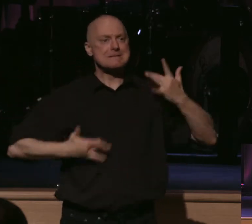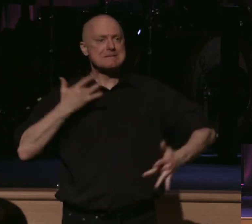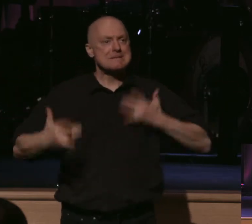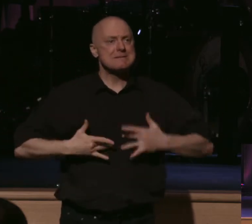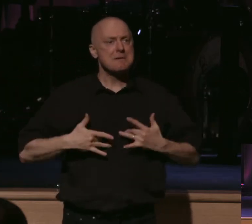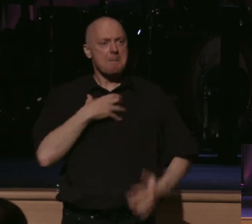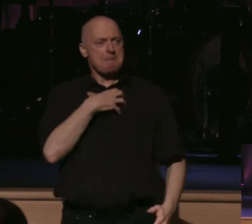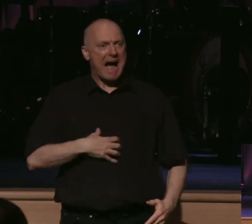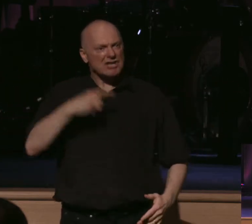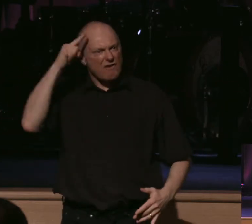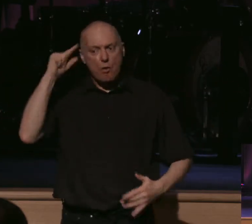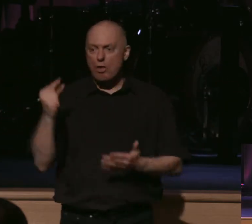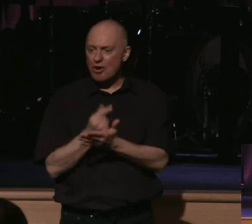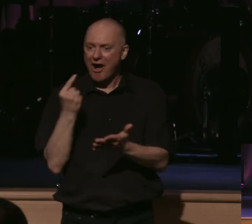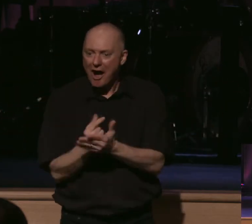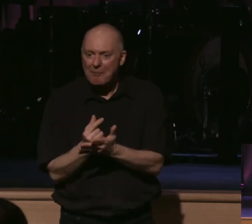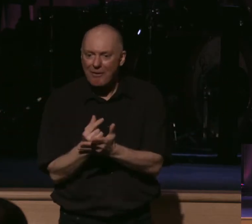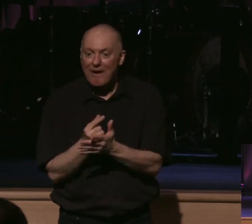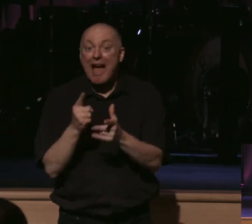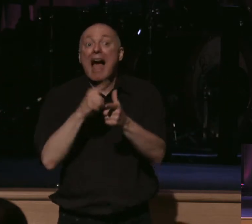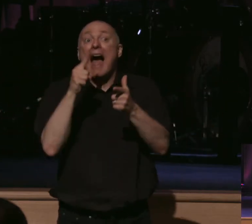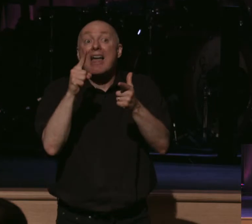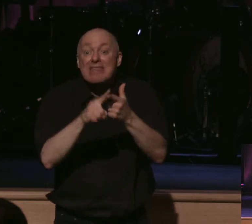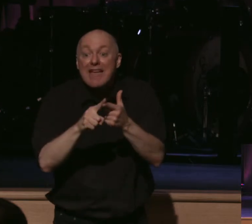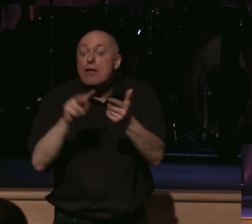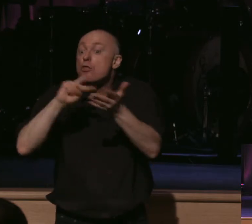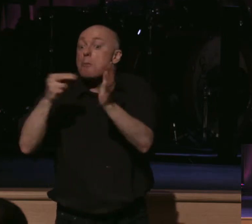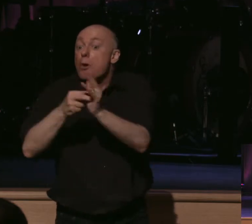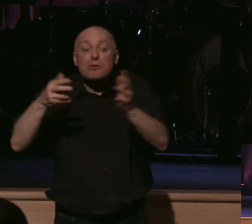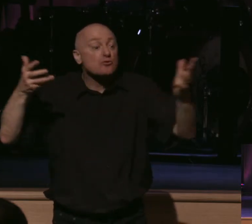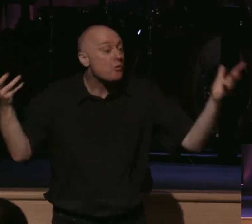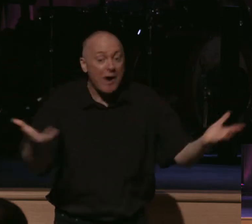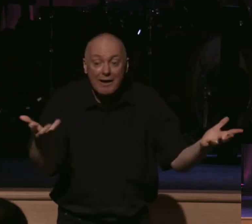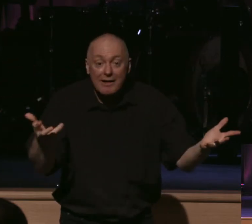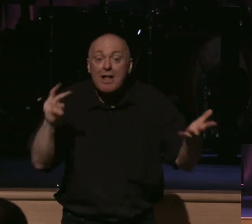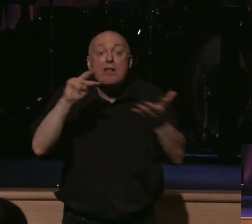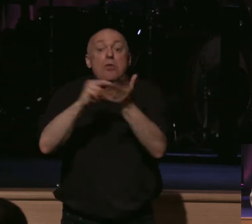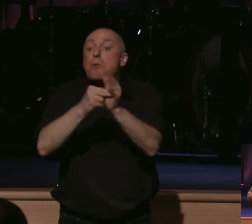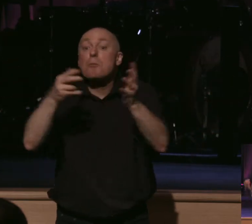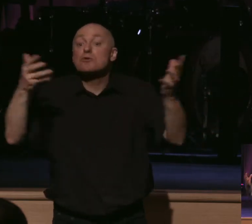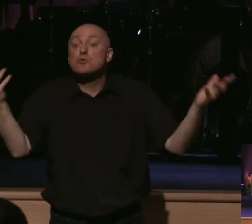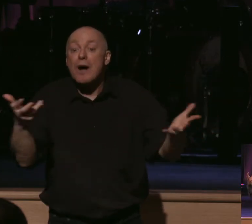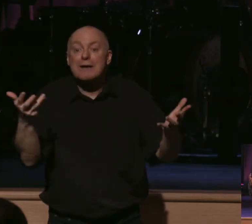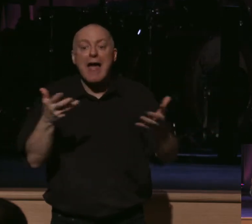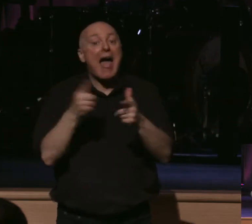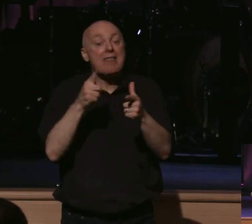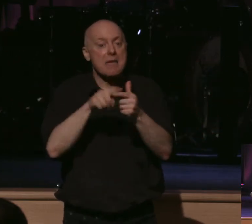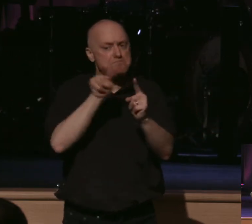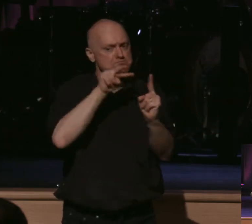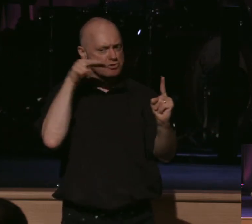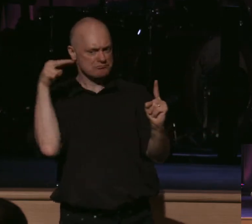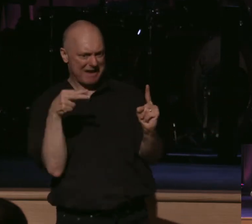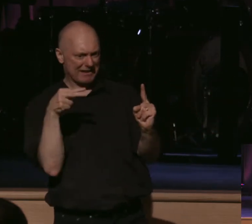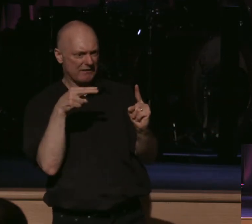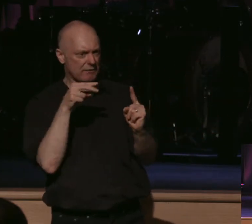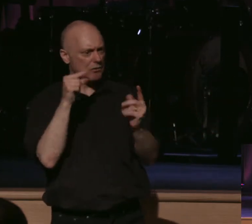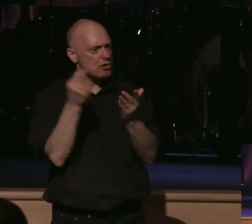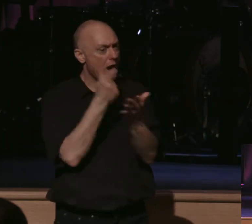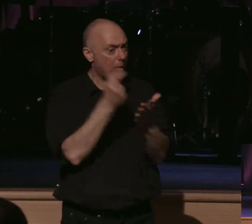passion for the gospel, which leads to our purpose in the gospel, which leads to our perspective in the gospel. It's going to